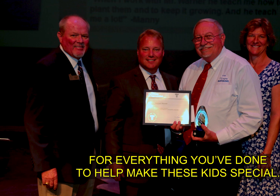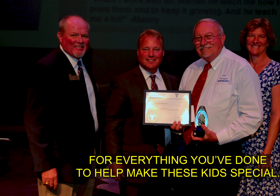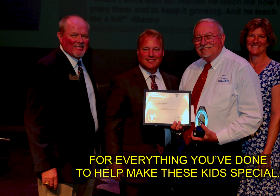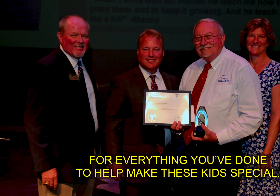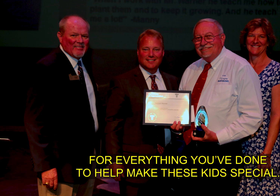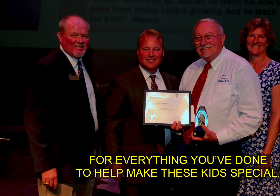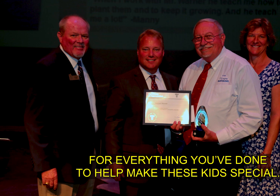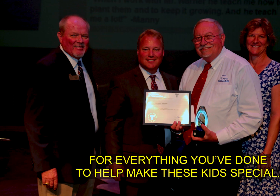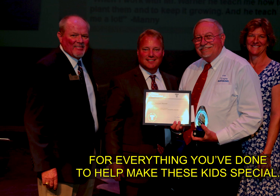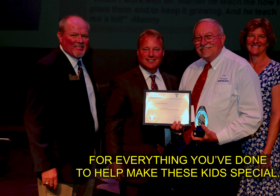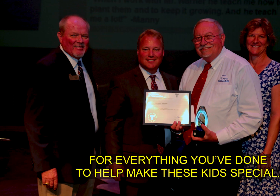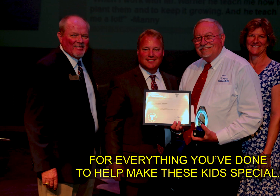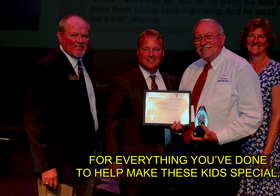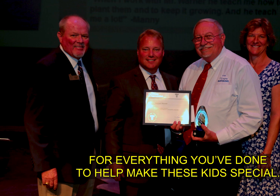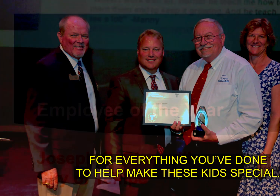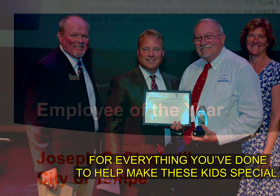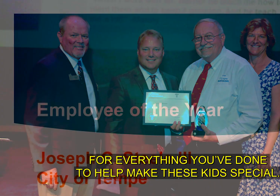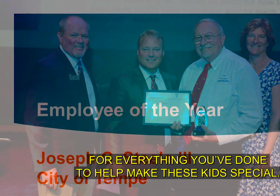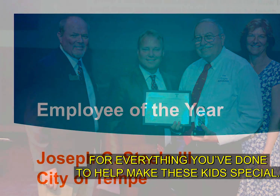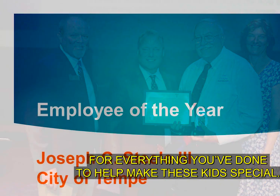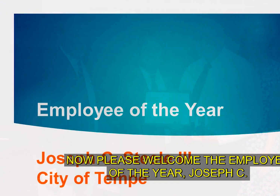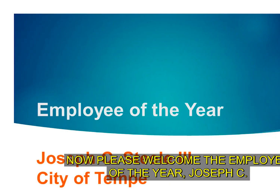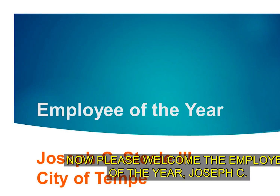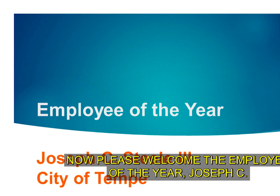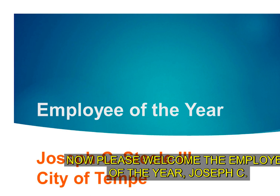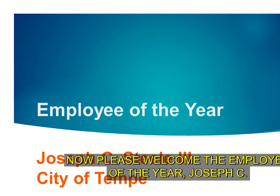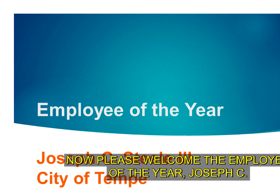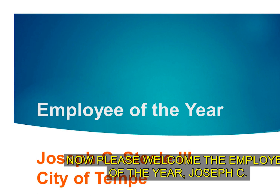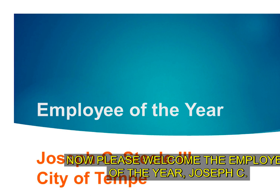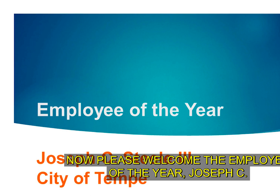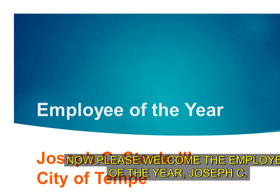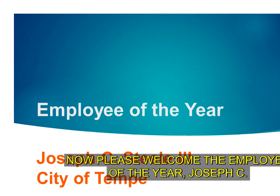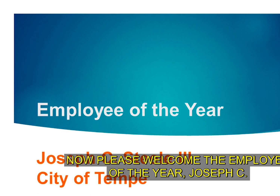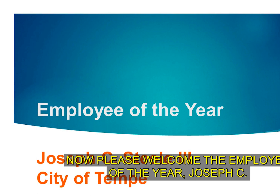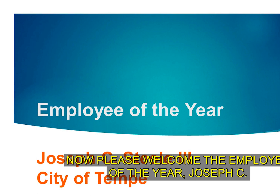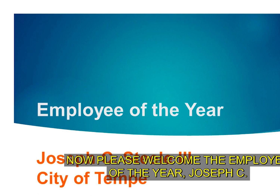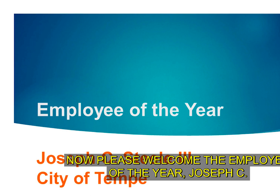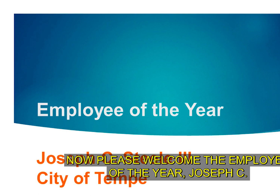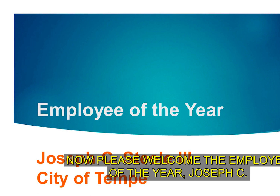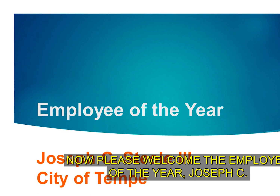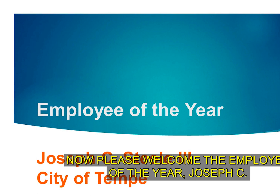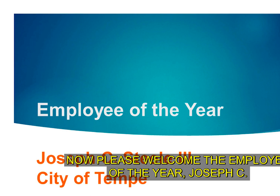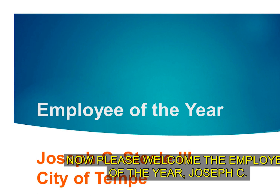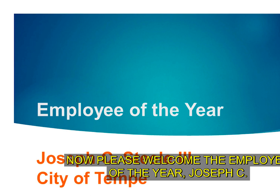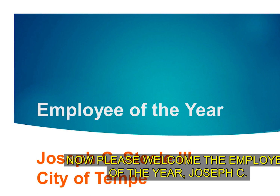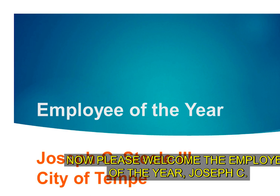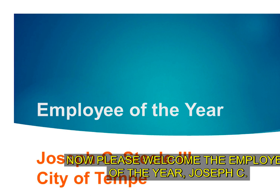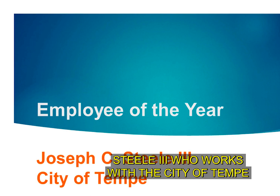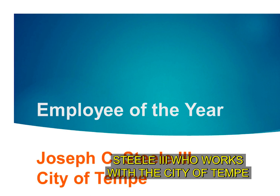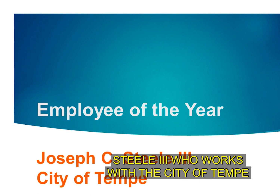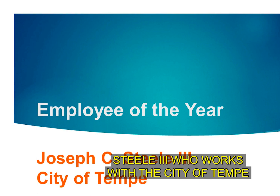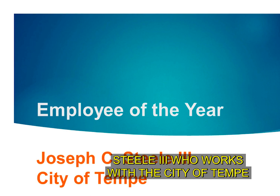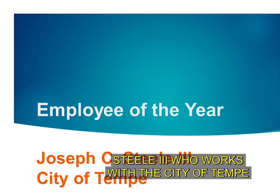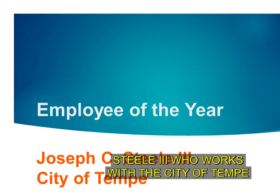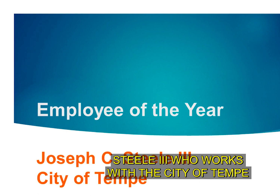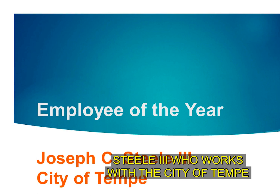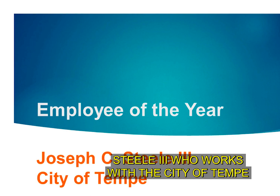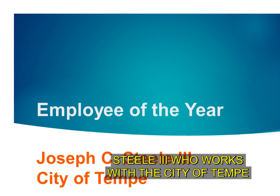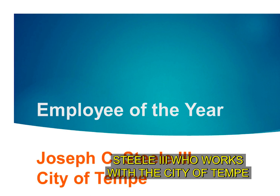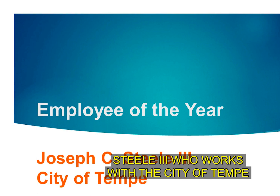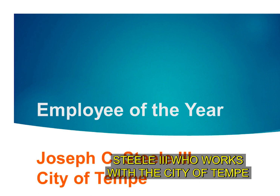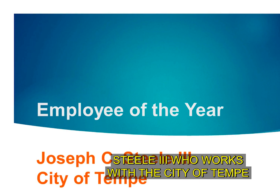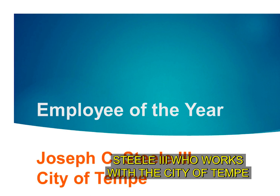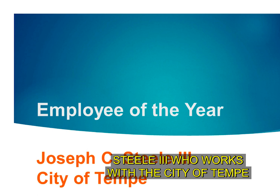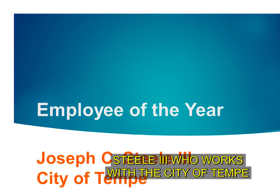everything you've done to help make these kids special now please welcome the employee of the year joseph c steel the third